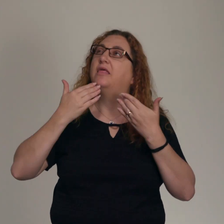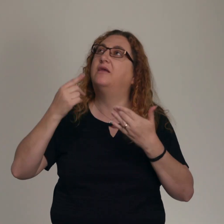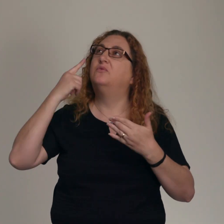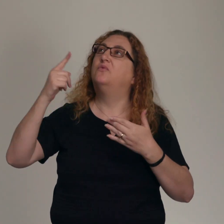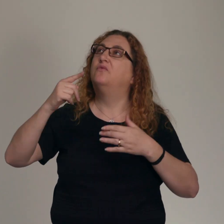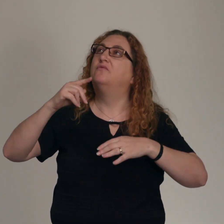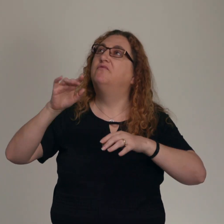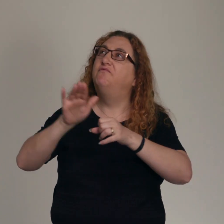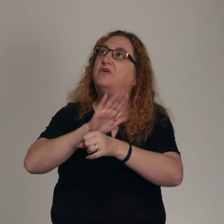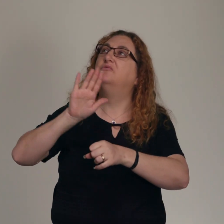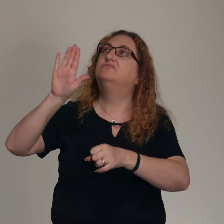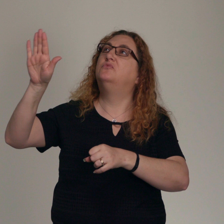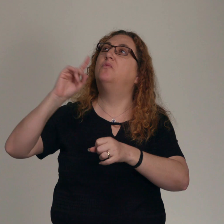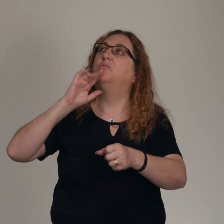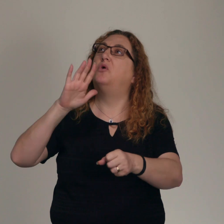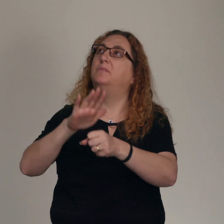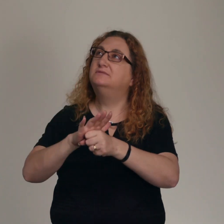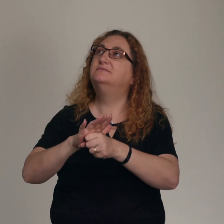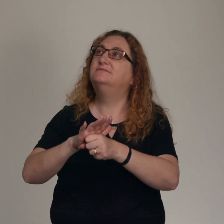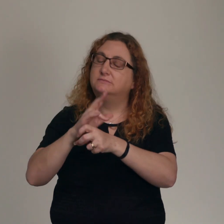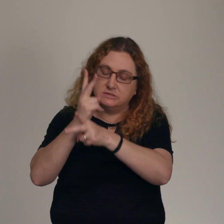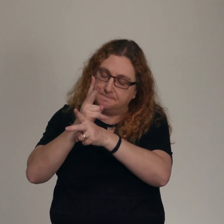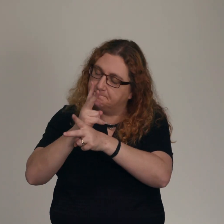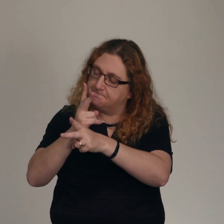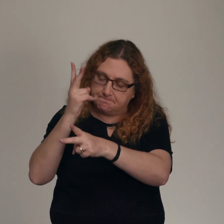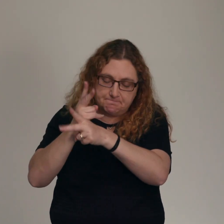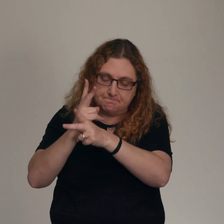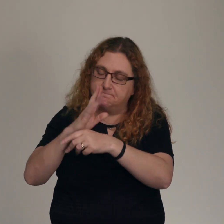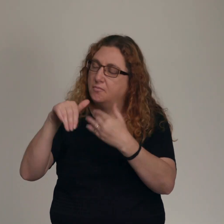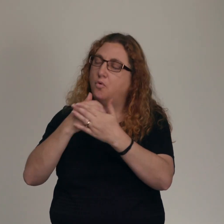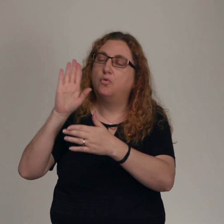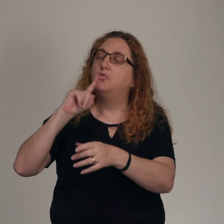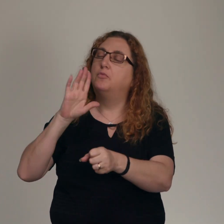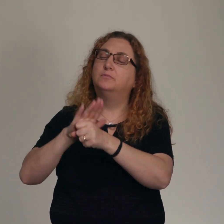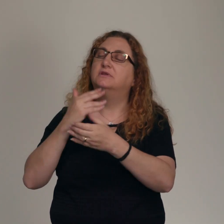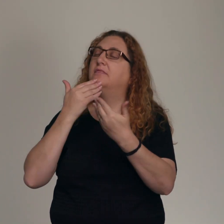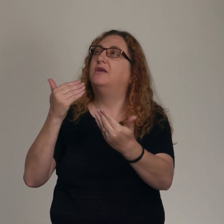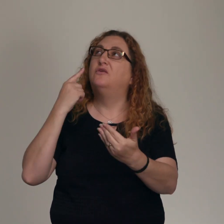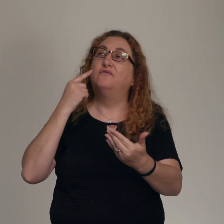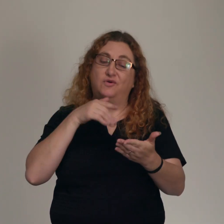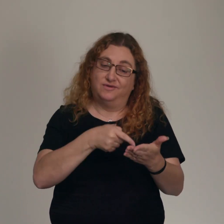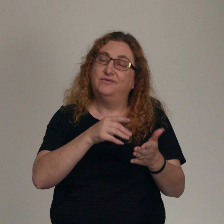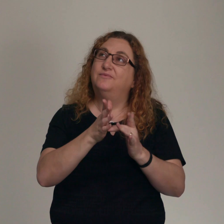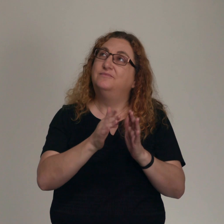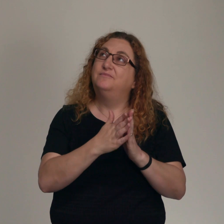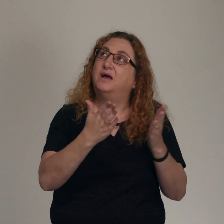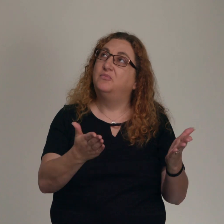that you are the kind of God who keeps all of your promises. Lord, I'm thankful for this book of Malachi that teaches us how